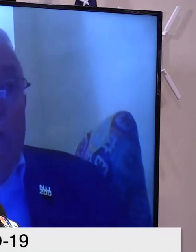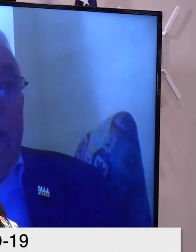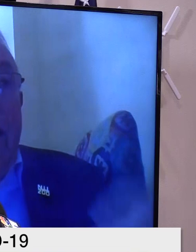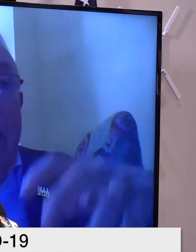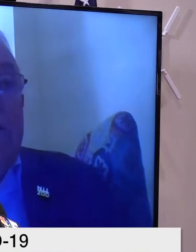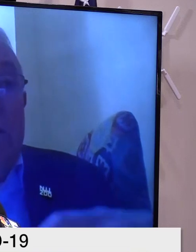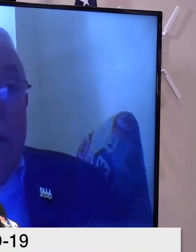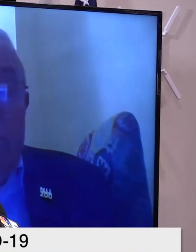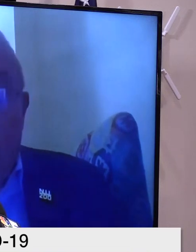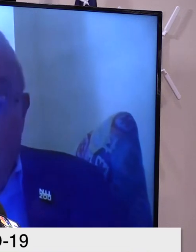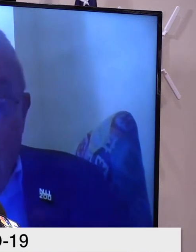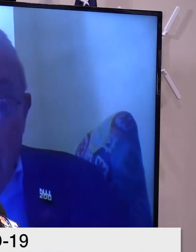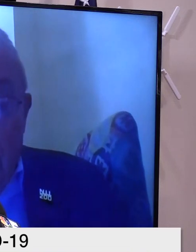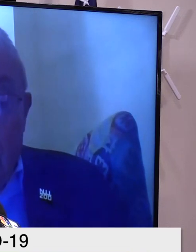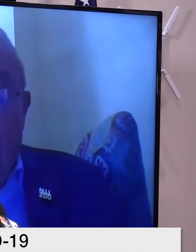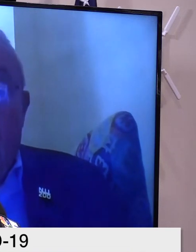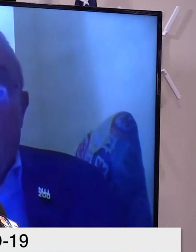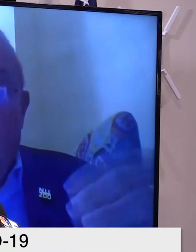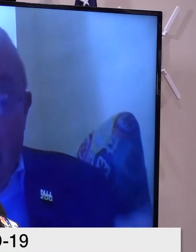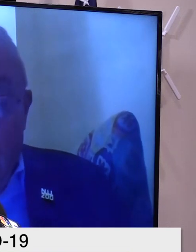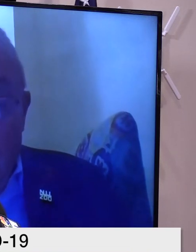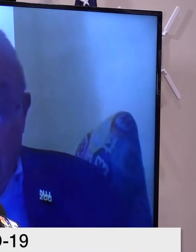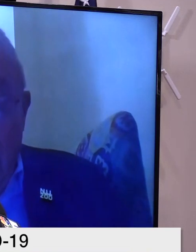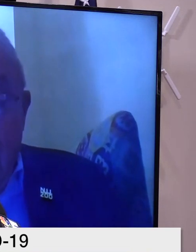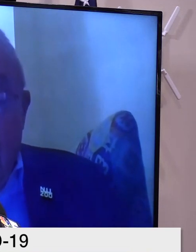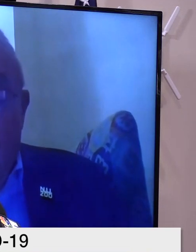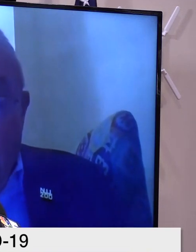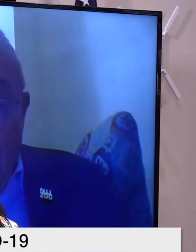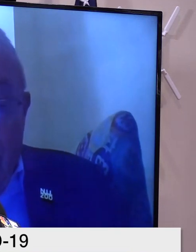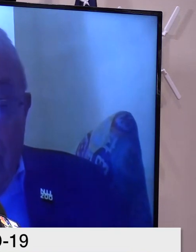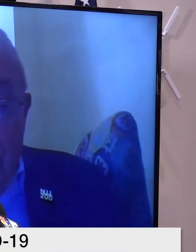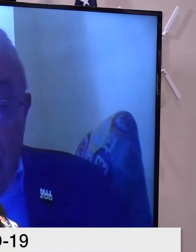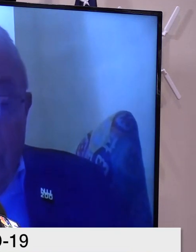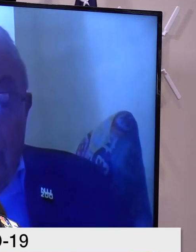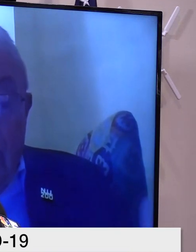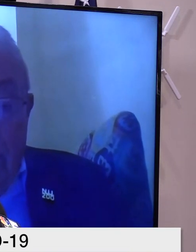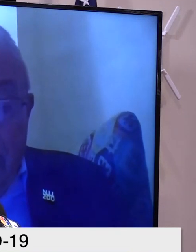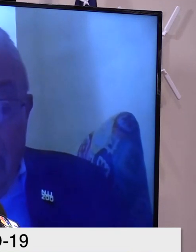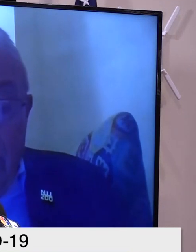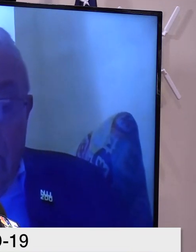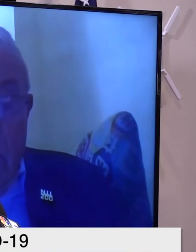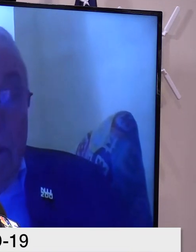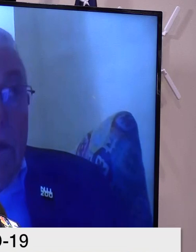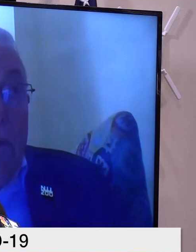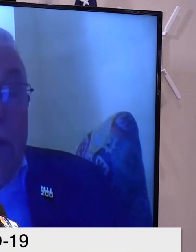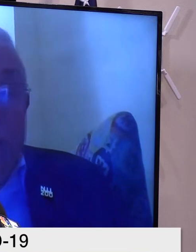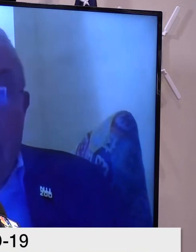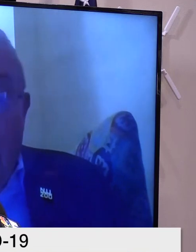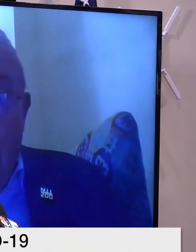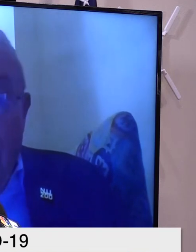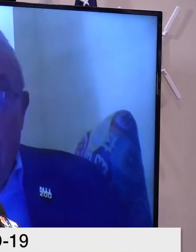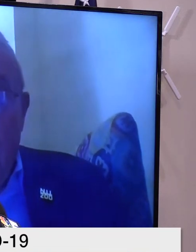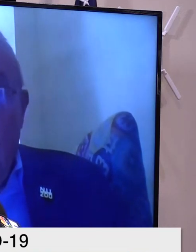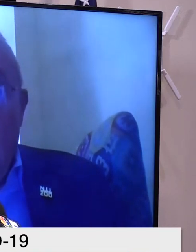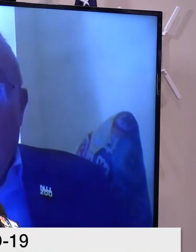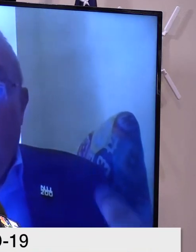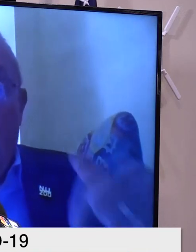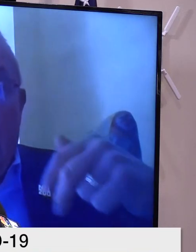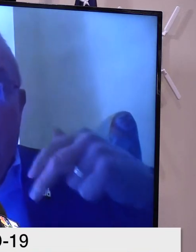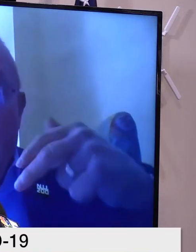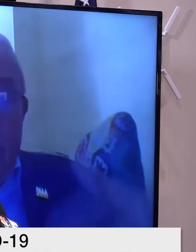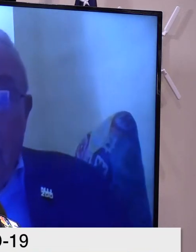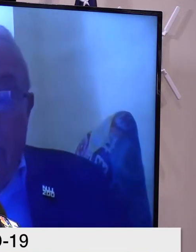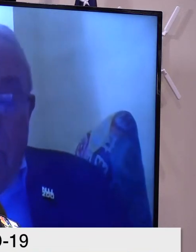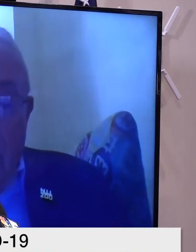tests in. We had some that were ill, that were infected. We identified them. We took care of them.